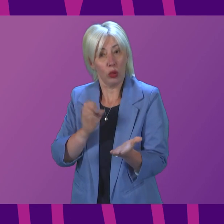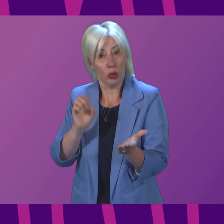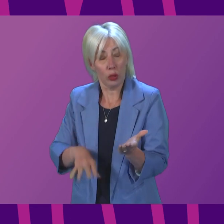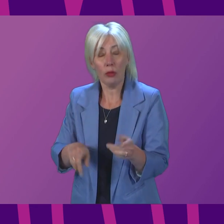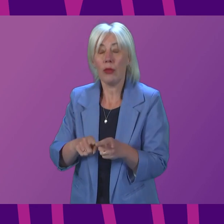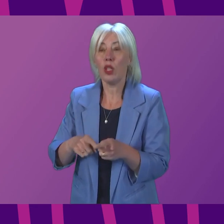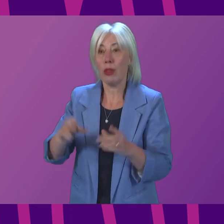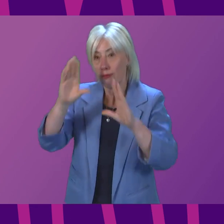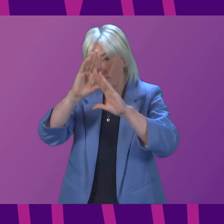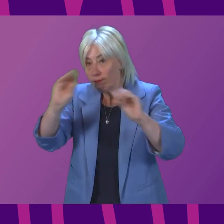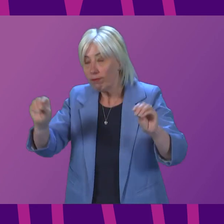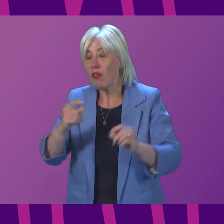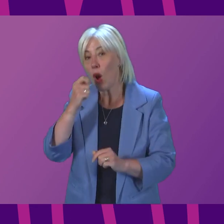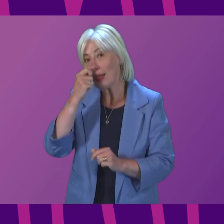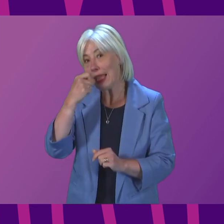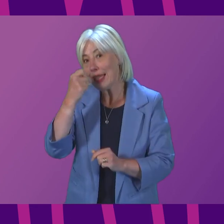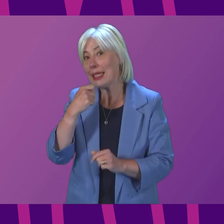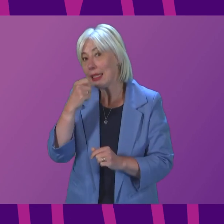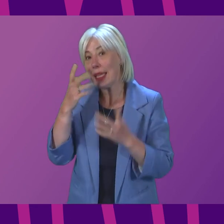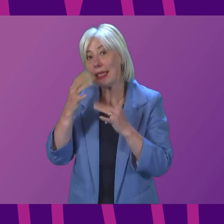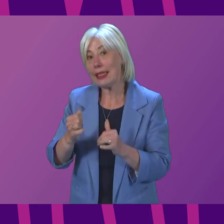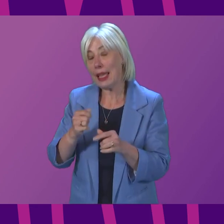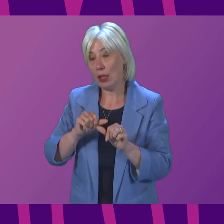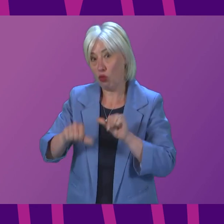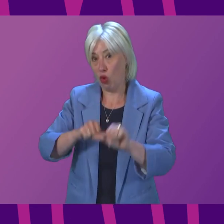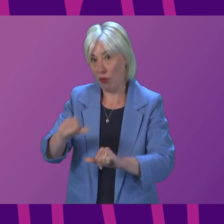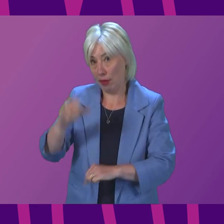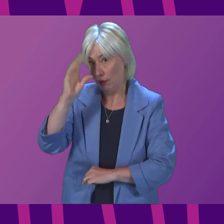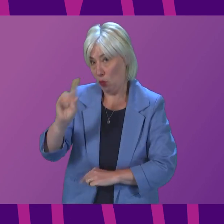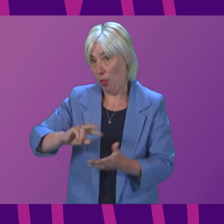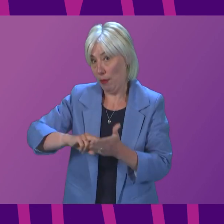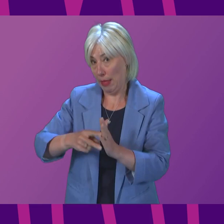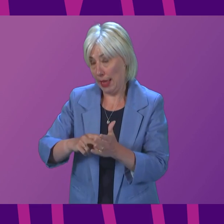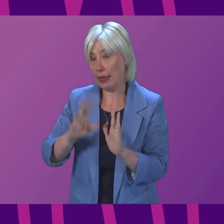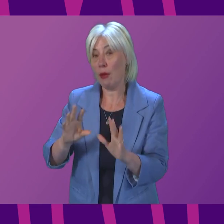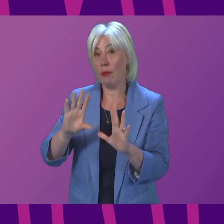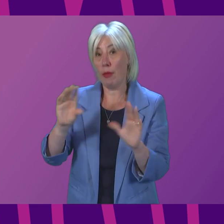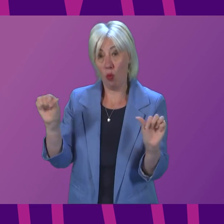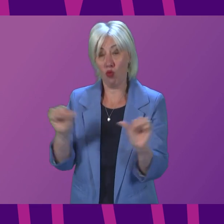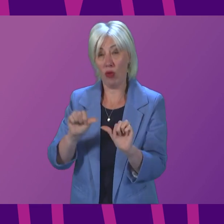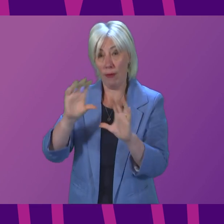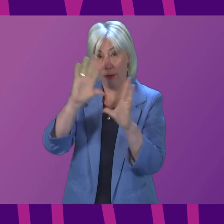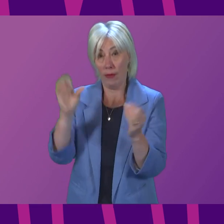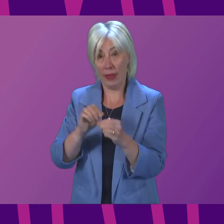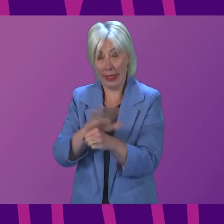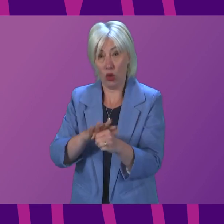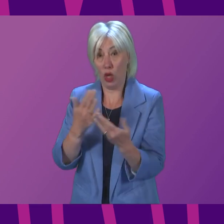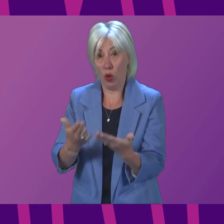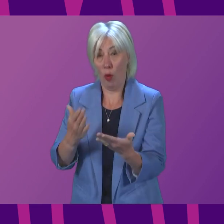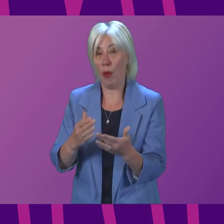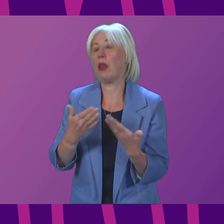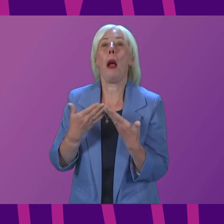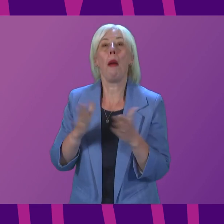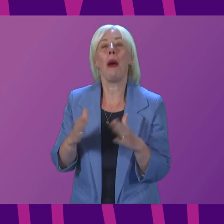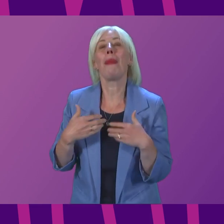our intentions for the testing programme. Firstly, though, a brief overview of the state of the pandemic. Public Health Scotland